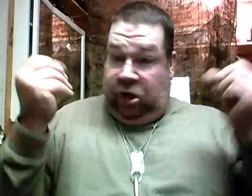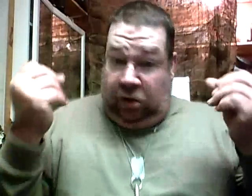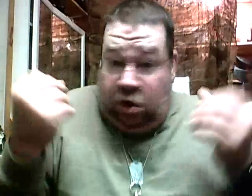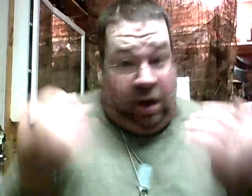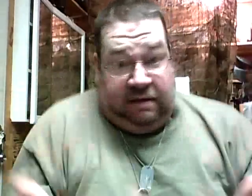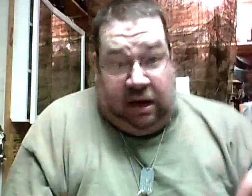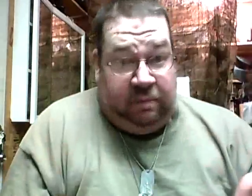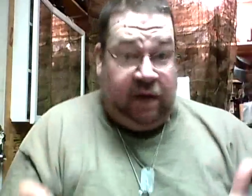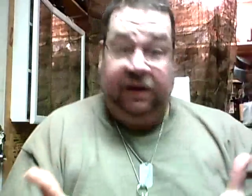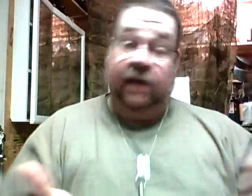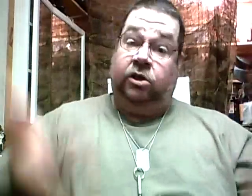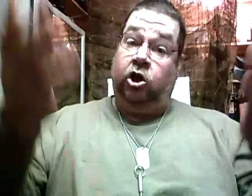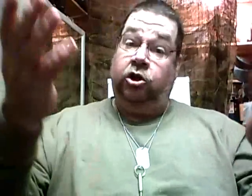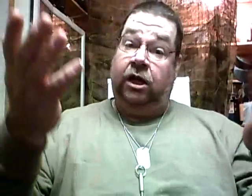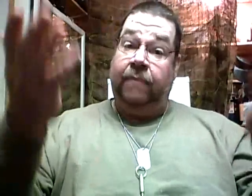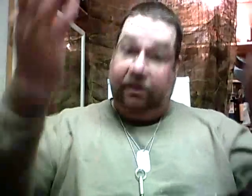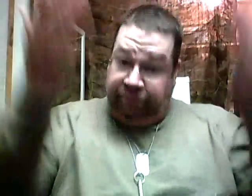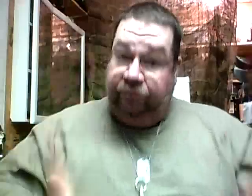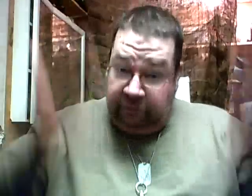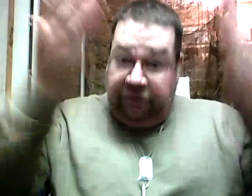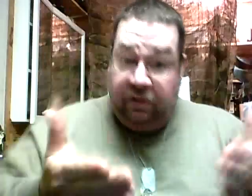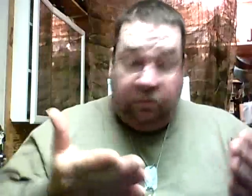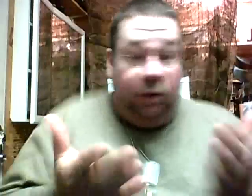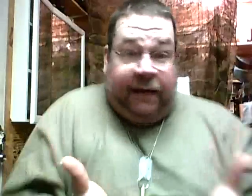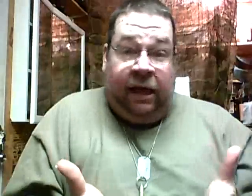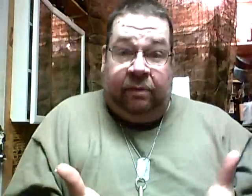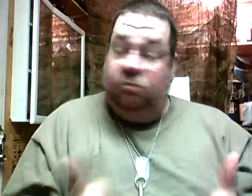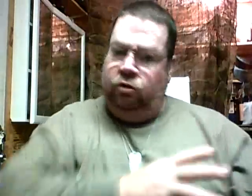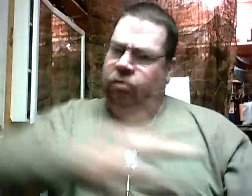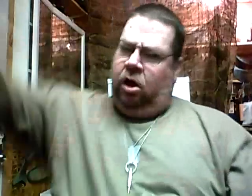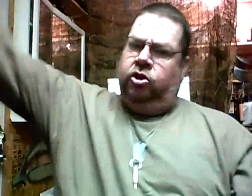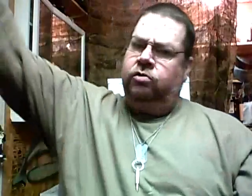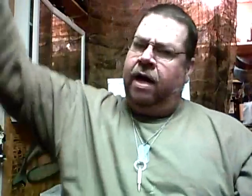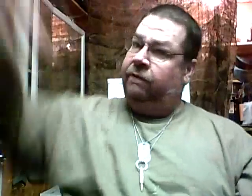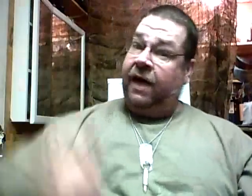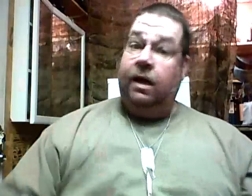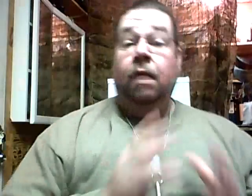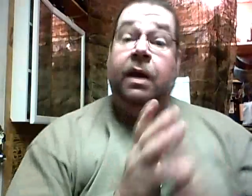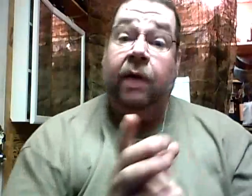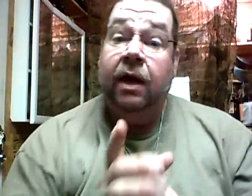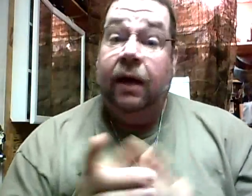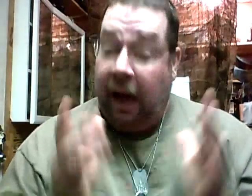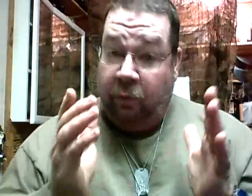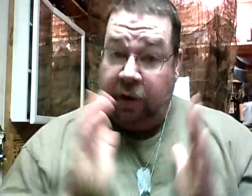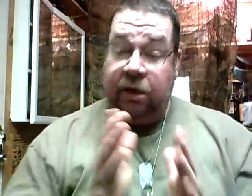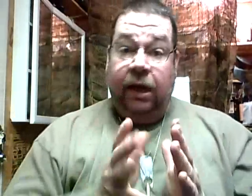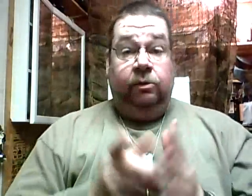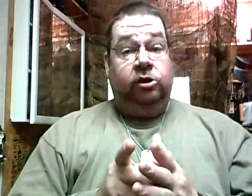know, you don't have to like me. That's fine. That's a good thing about freedom. You don't have to like me. You can unsubscribe. That's fine. But anyway, I'm going